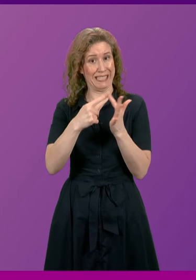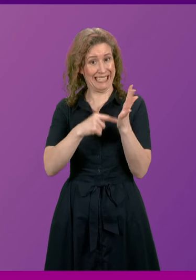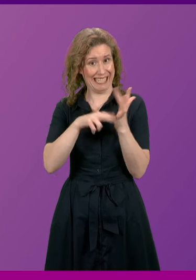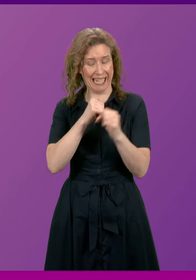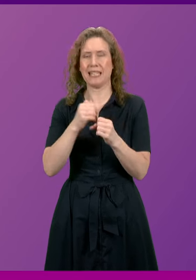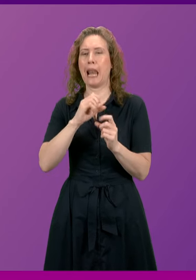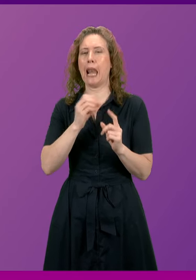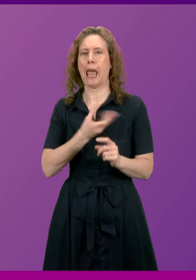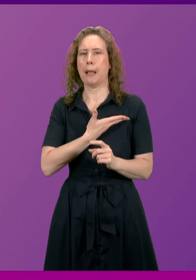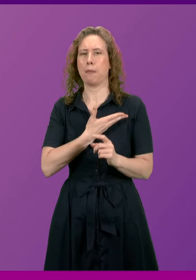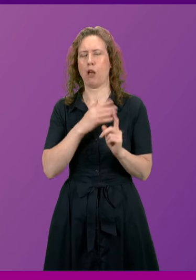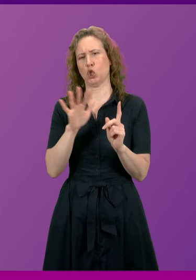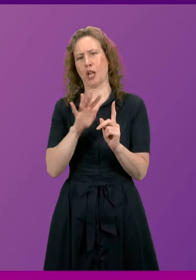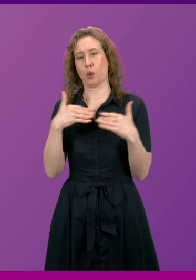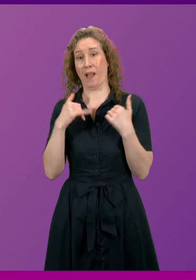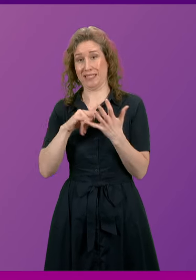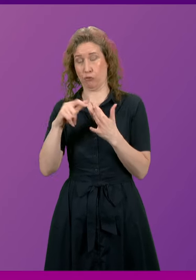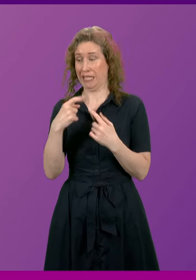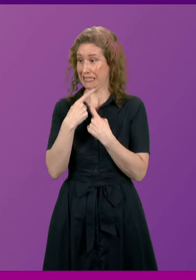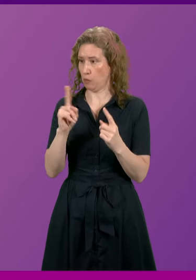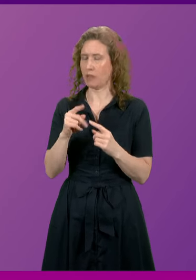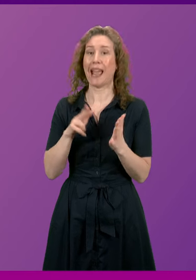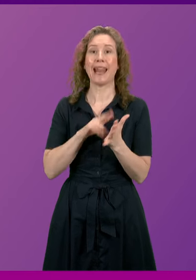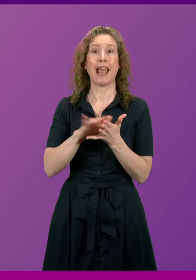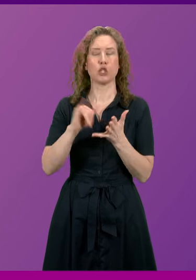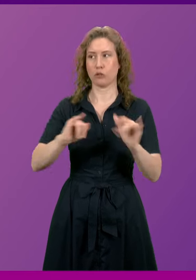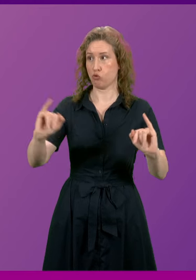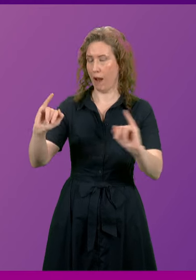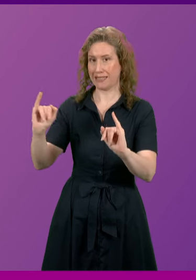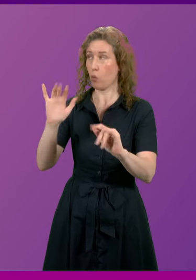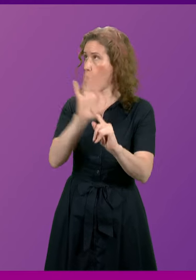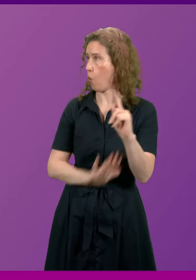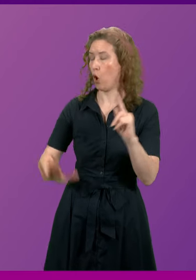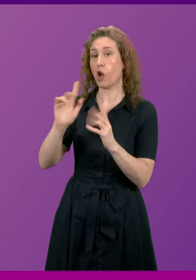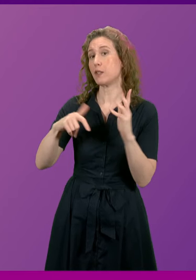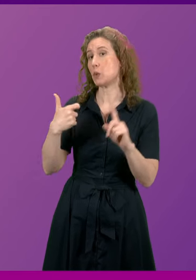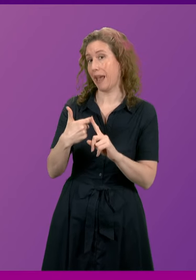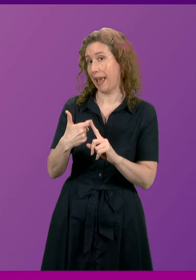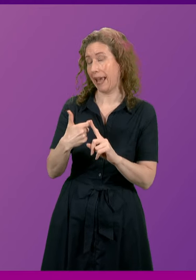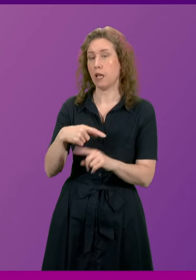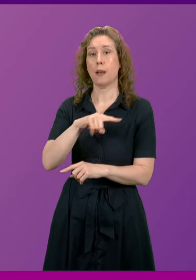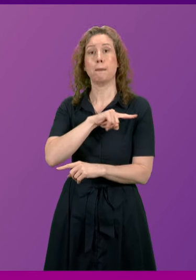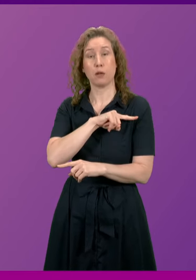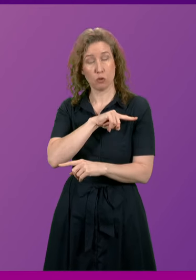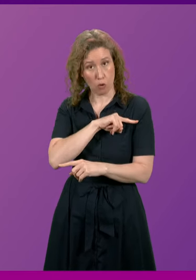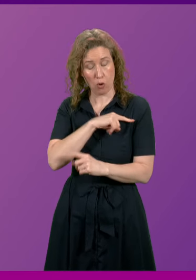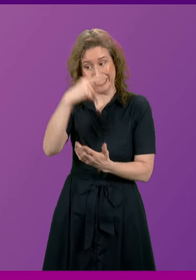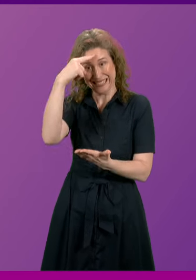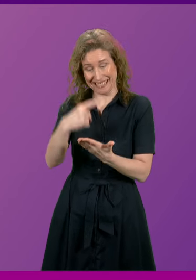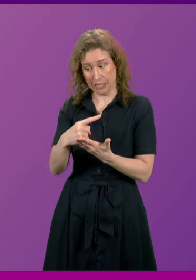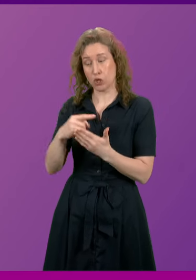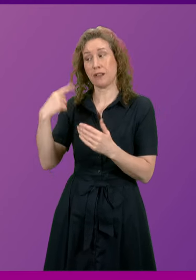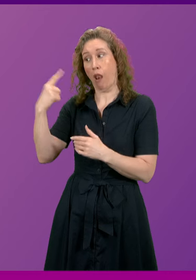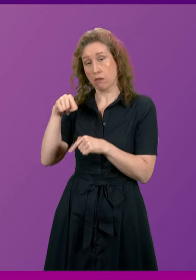on Wednesday morning The NHS is in crisis in every part of the United Kingdom because the decisions that are taken in